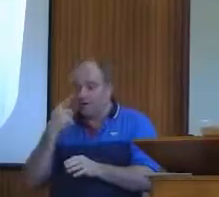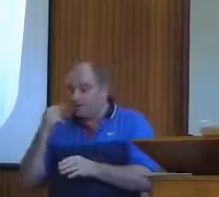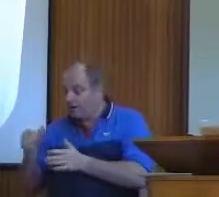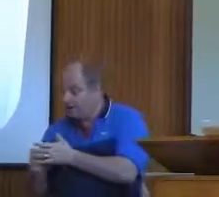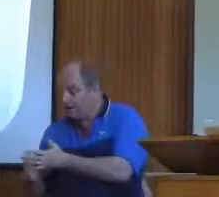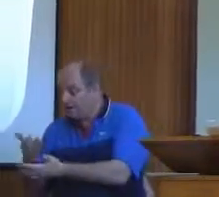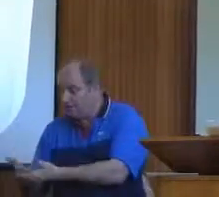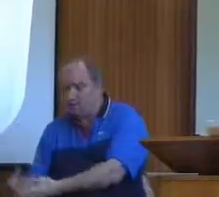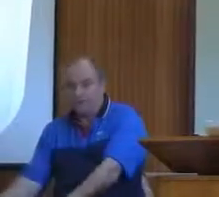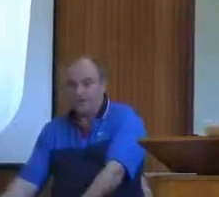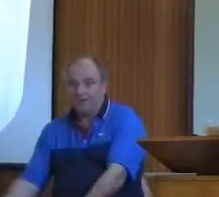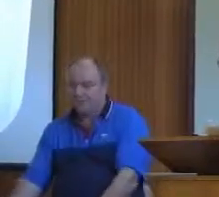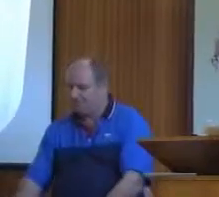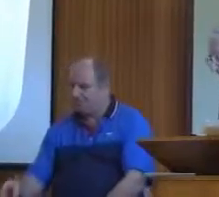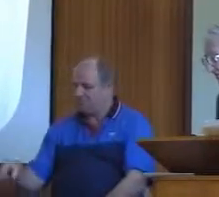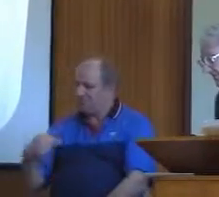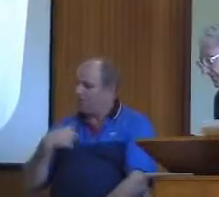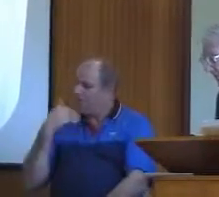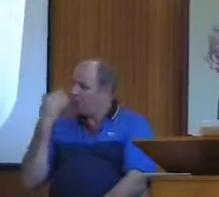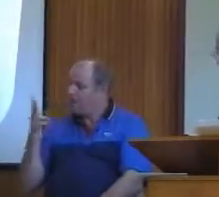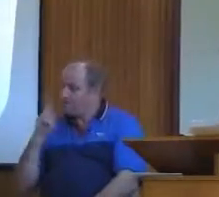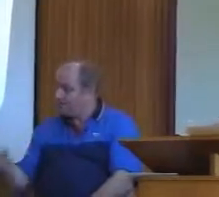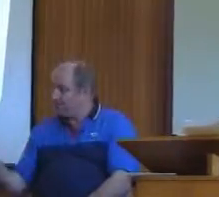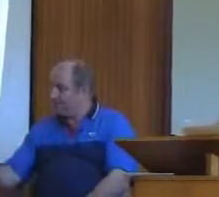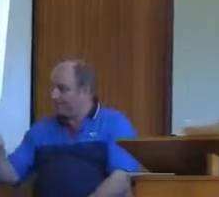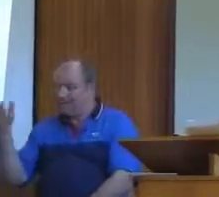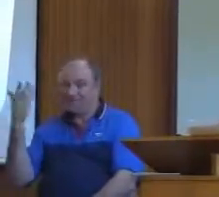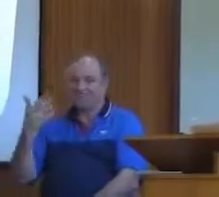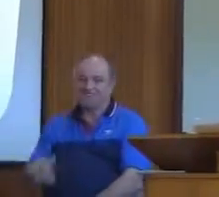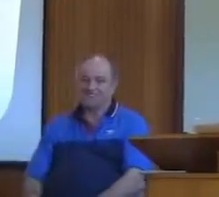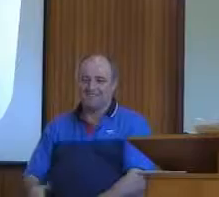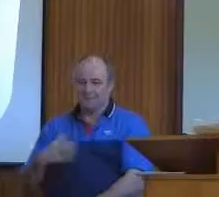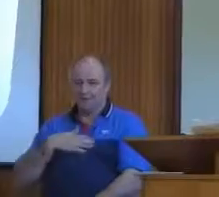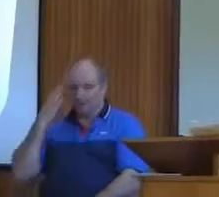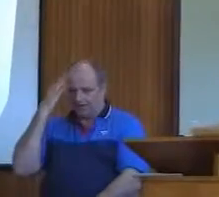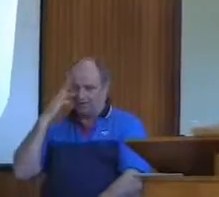That's because somehow I always noticed them. Went round with my head down, I suppose.